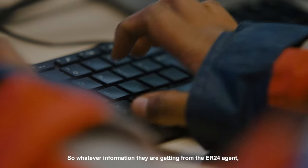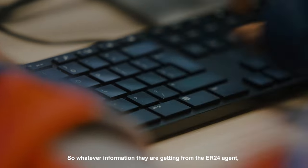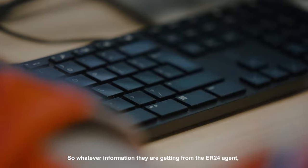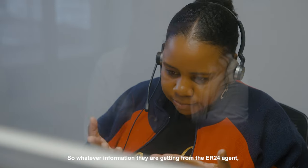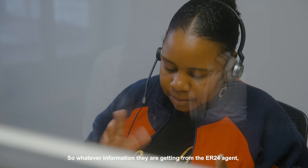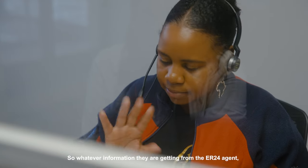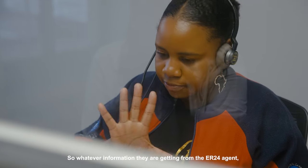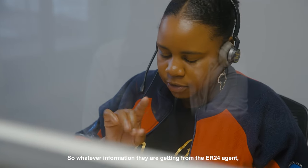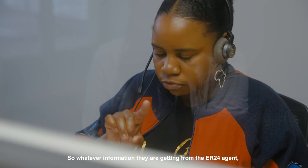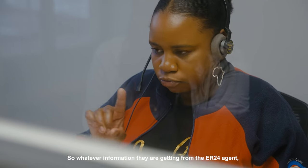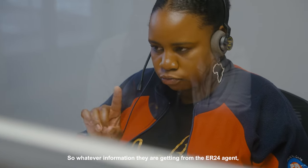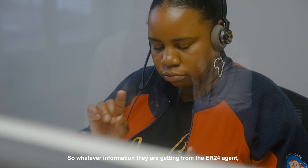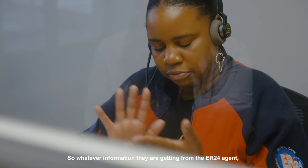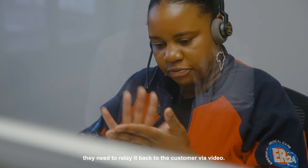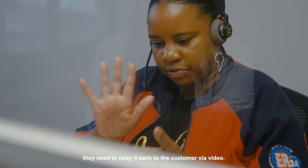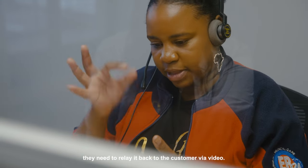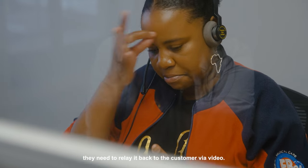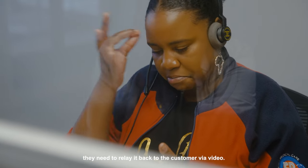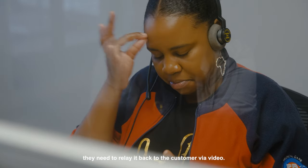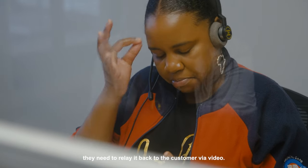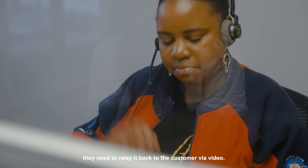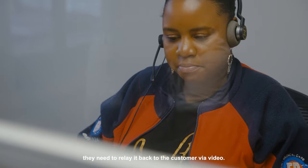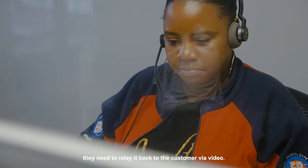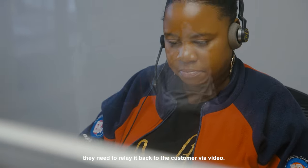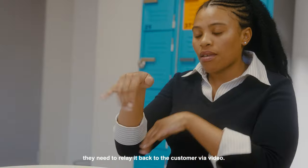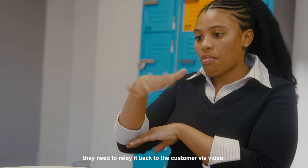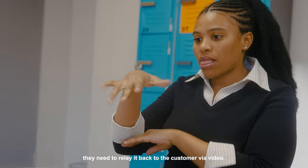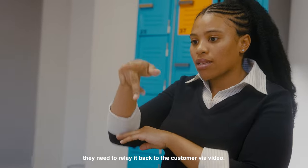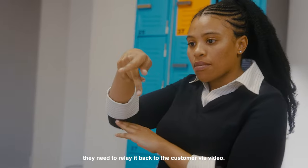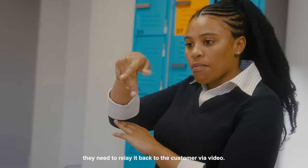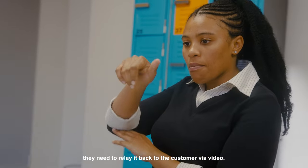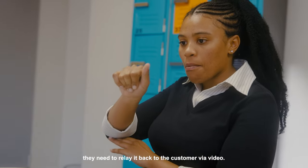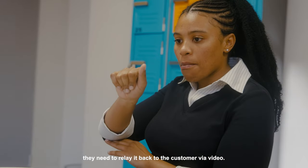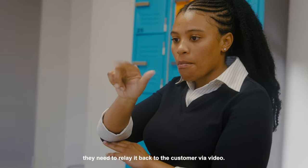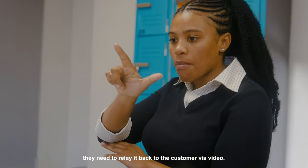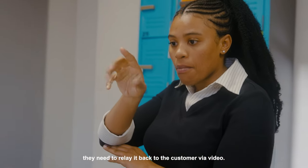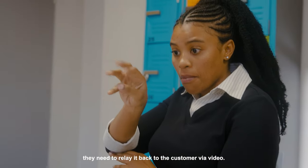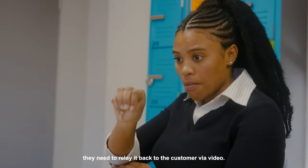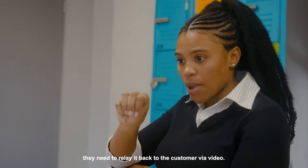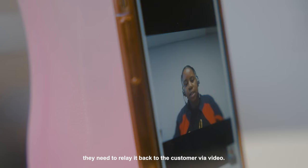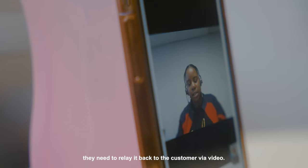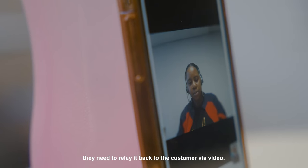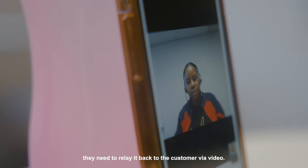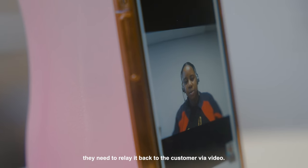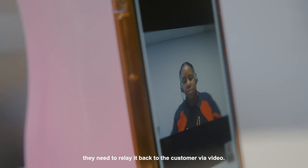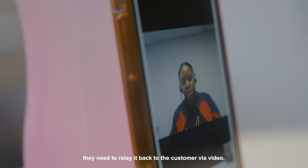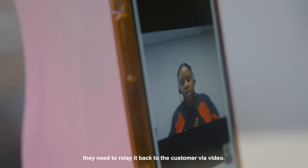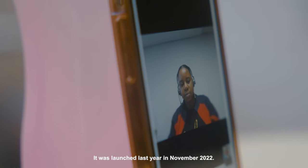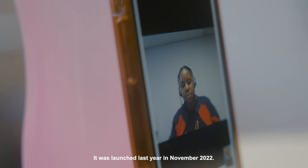they're getting from the agent, that's why they need to relay it back to the customer via video. It was